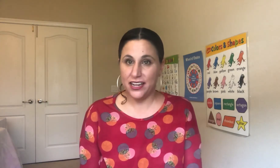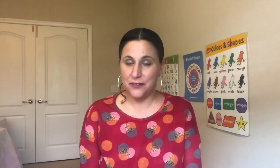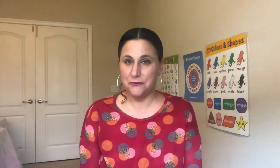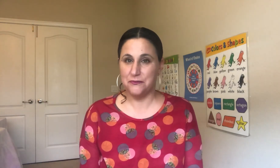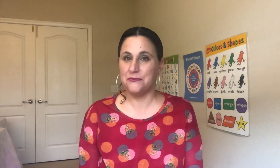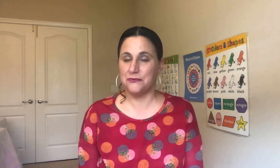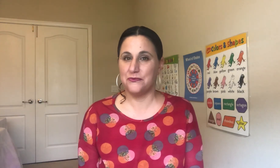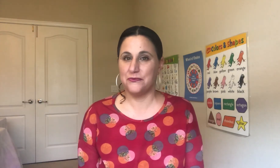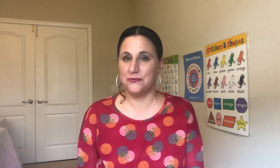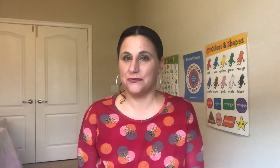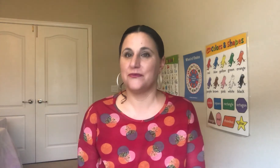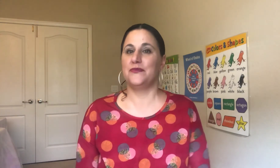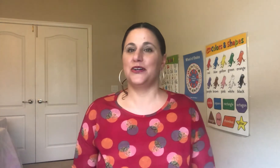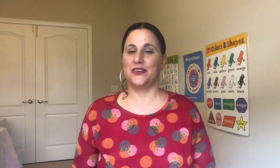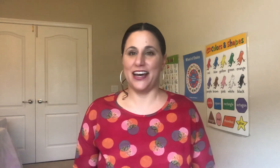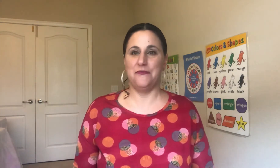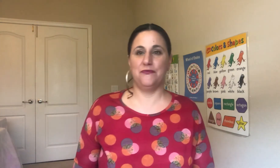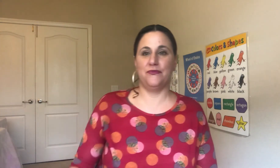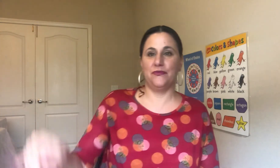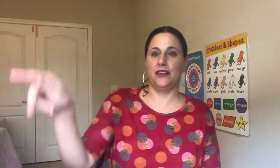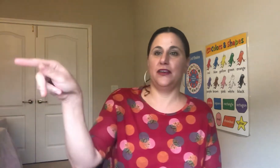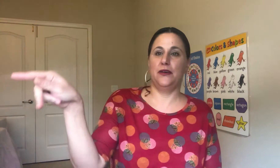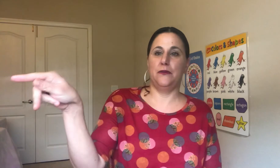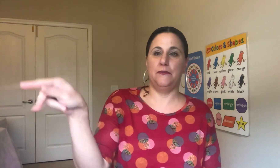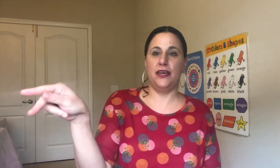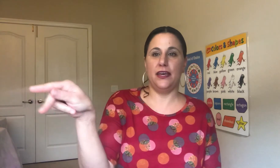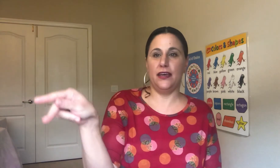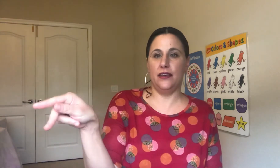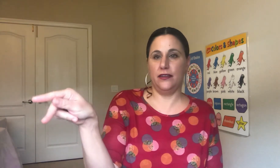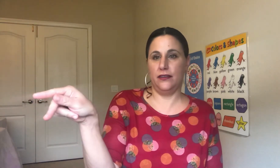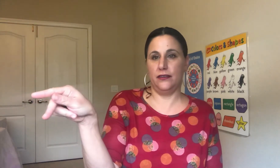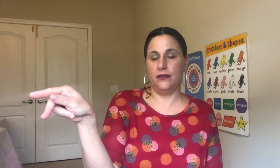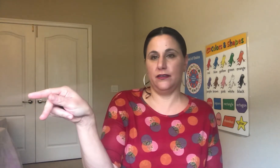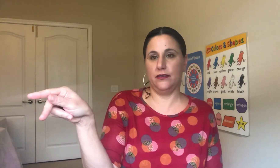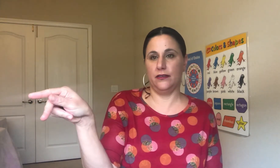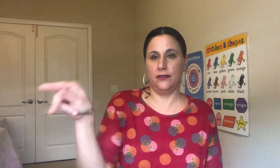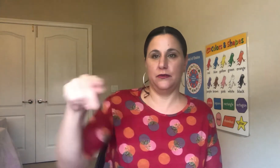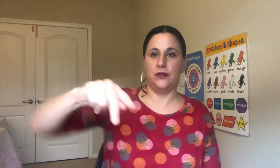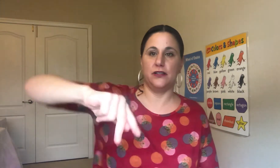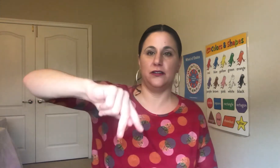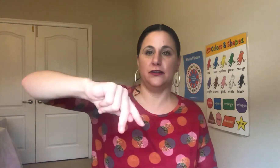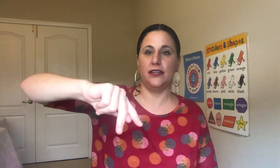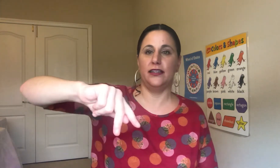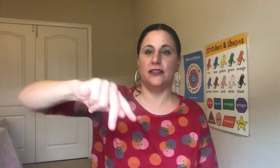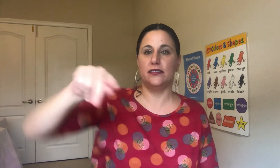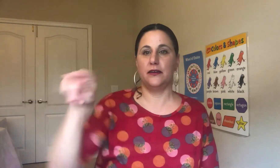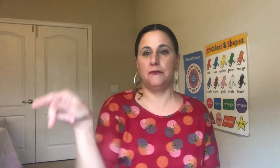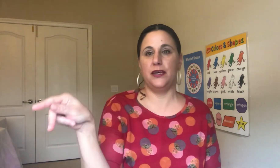okay P also looks like this P